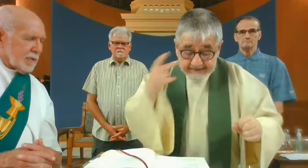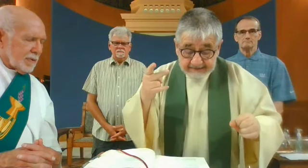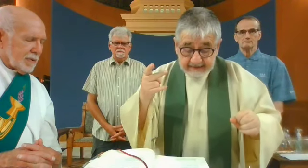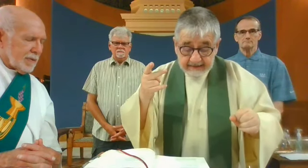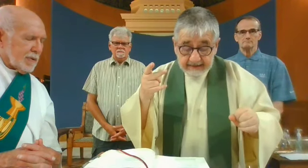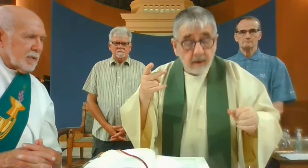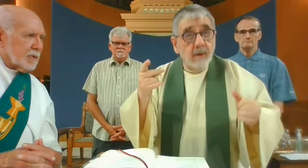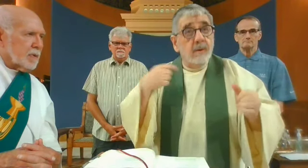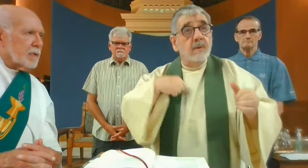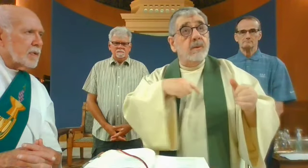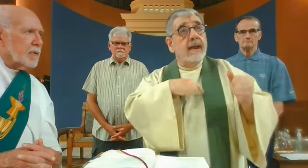eye can see.